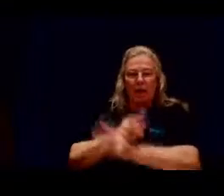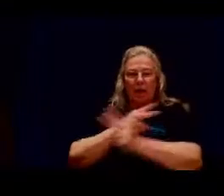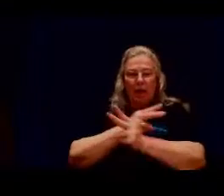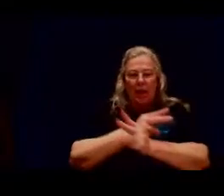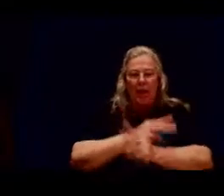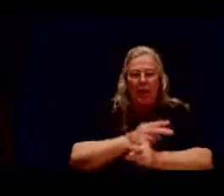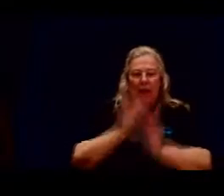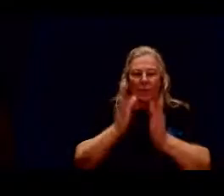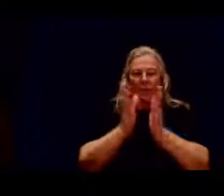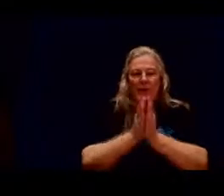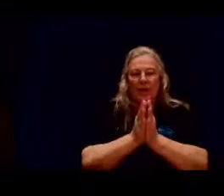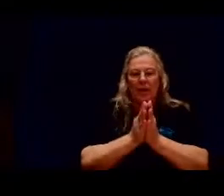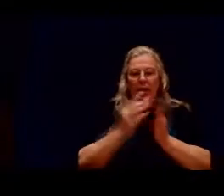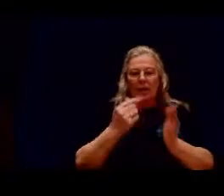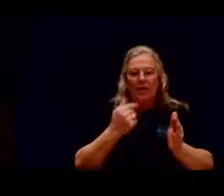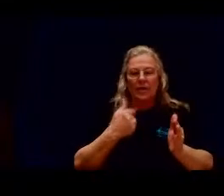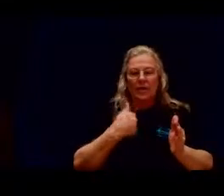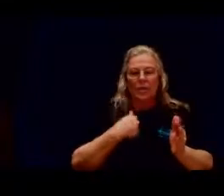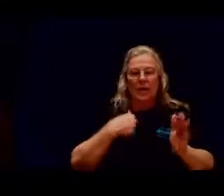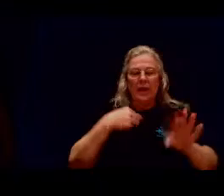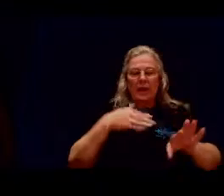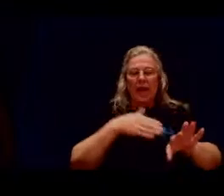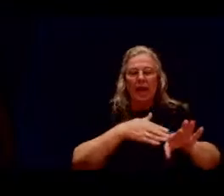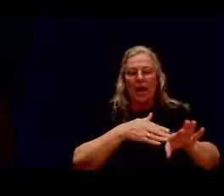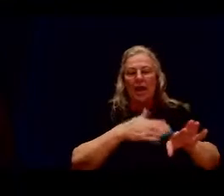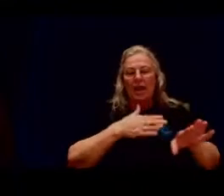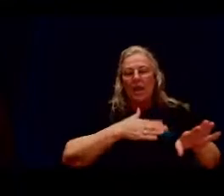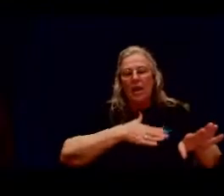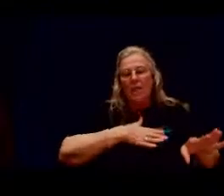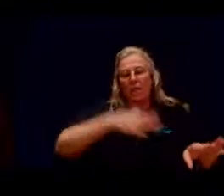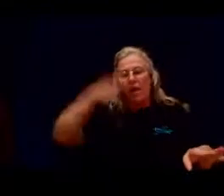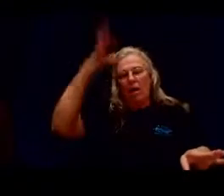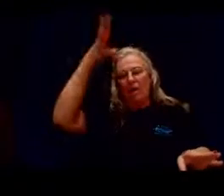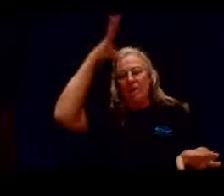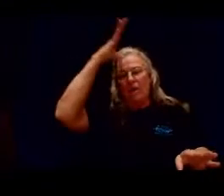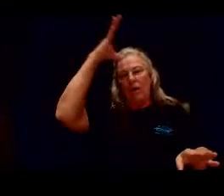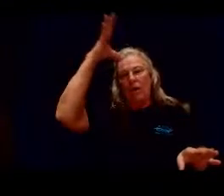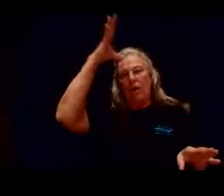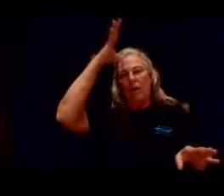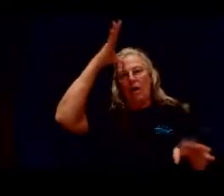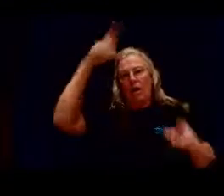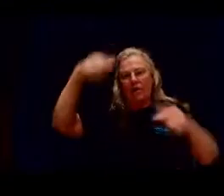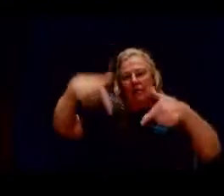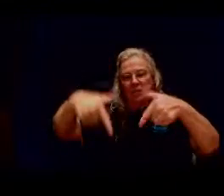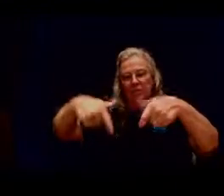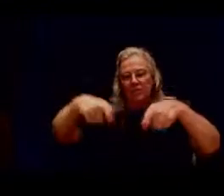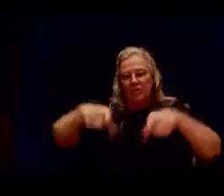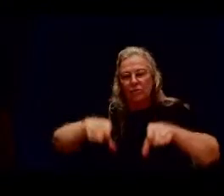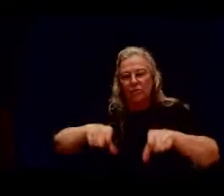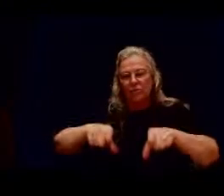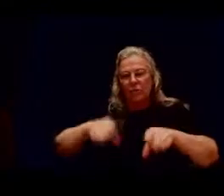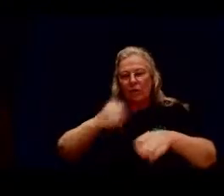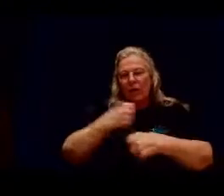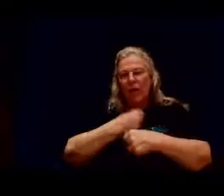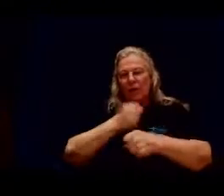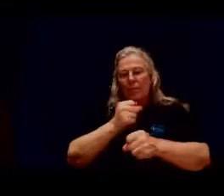and bids me at my father strong make